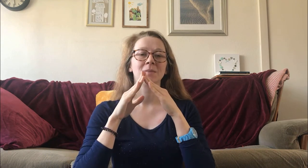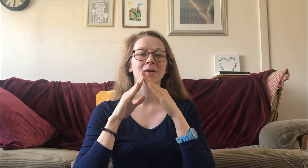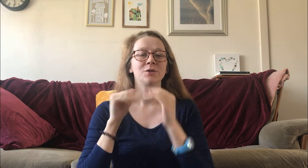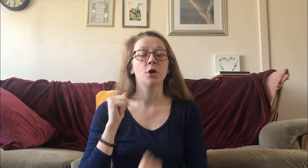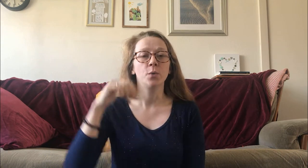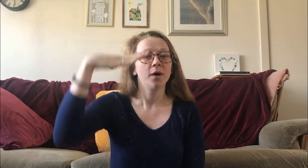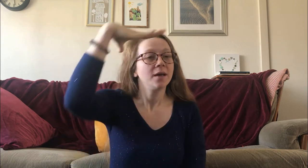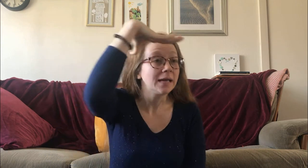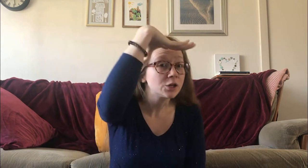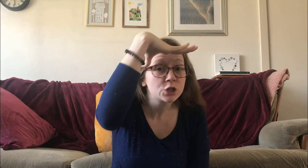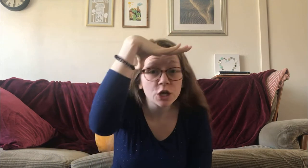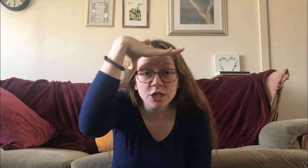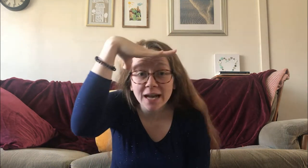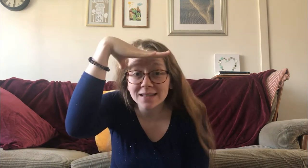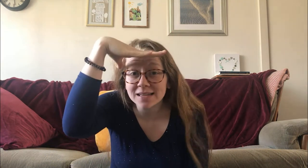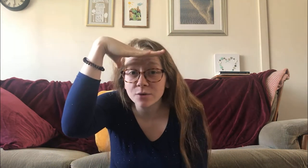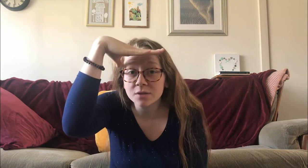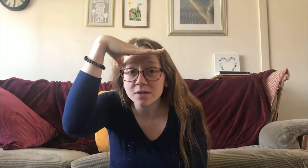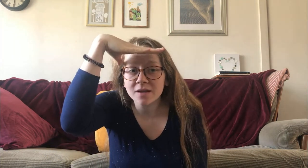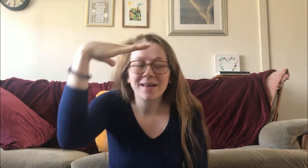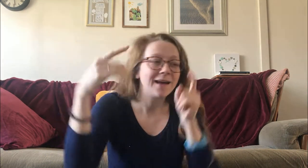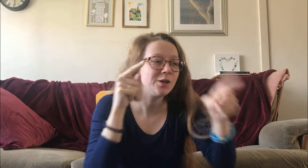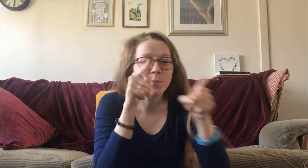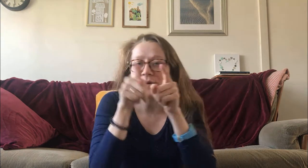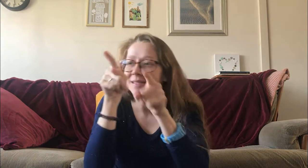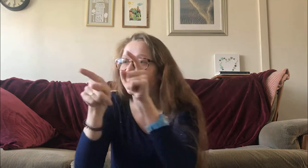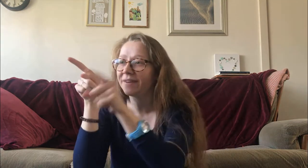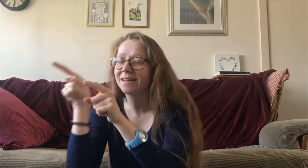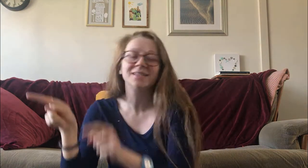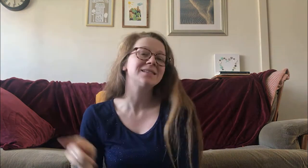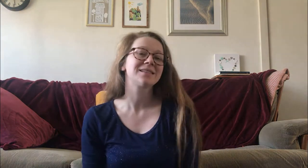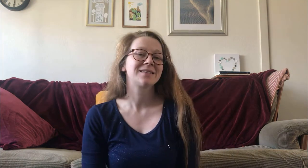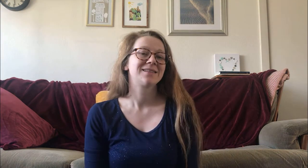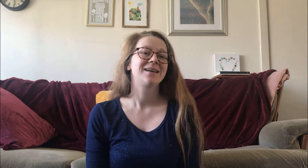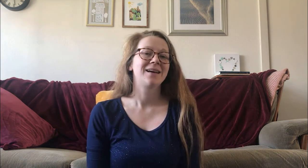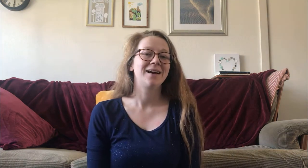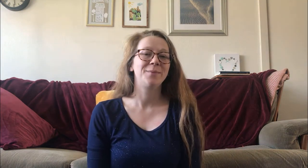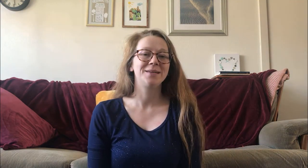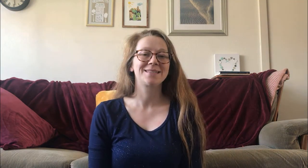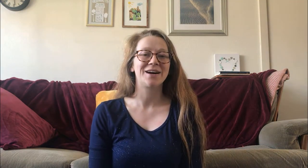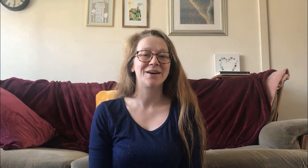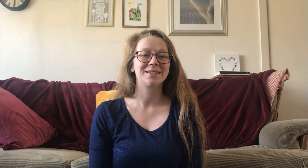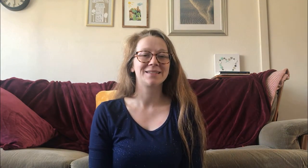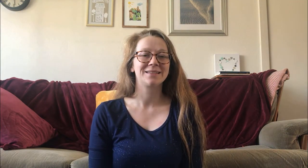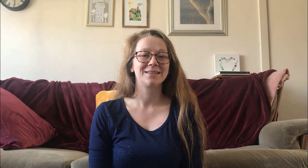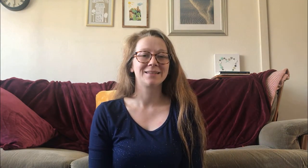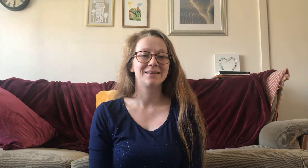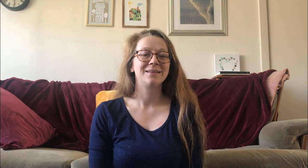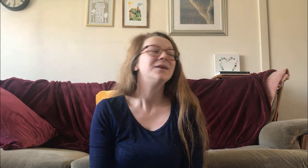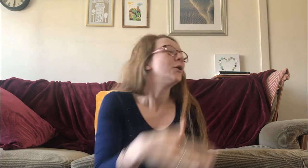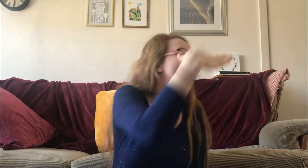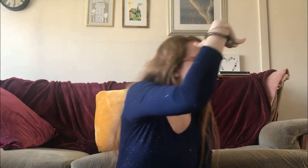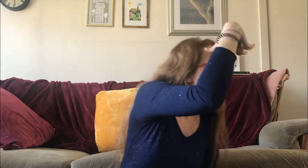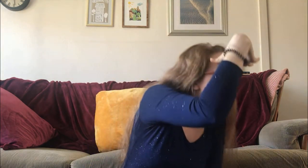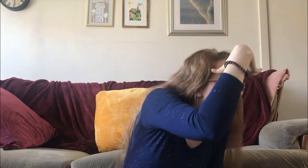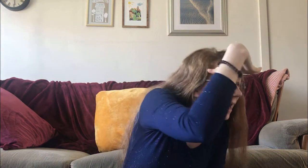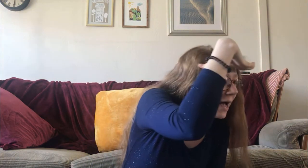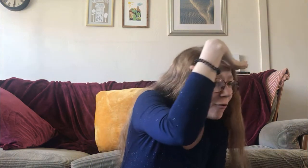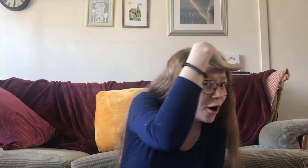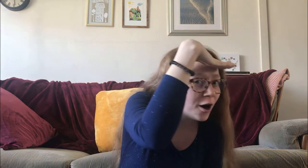So get your searching hands out and your pointing fingers and we'll start. Where are